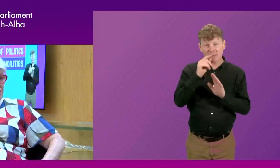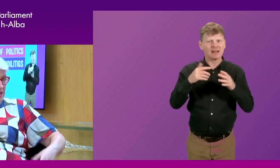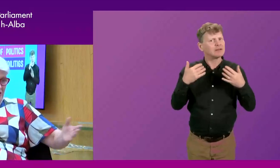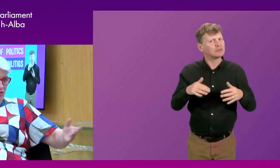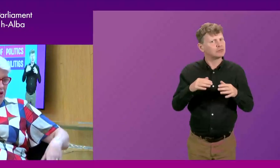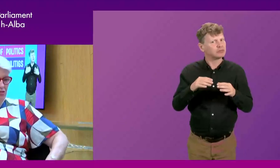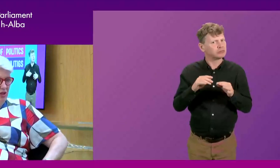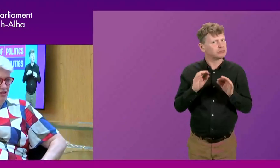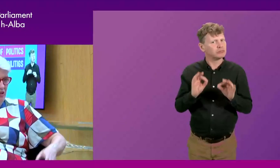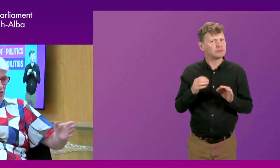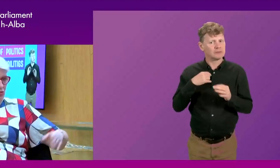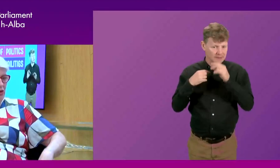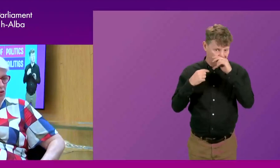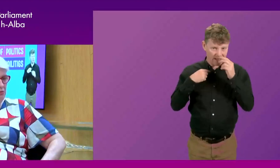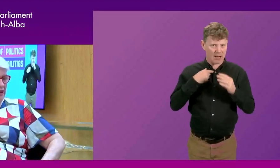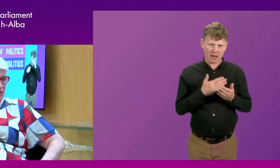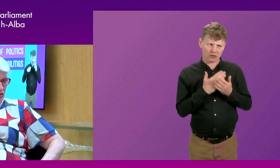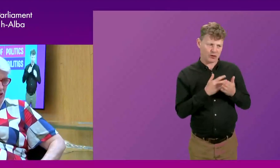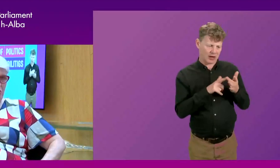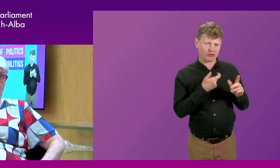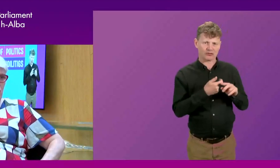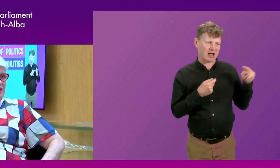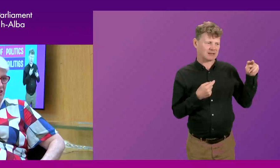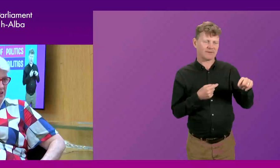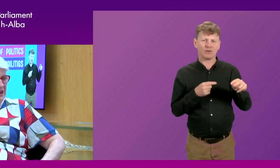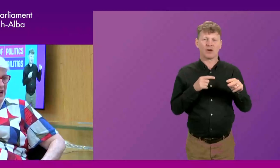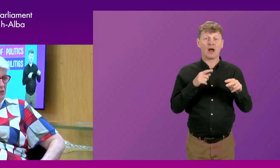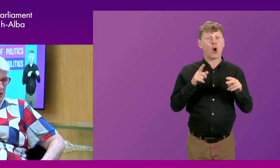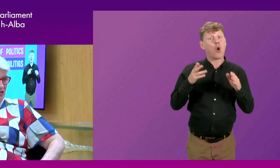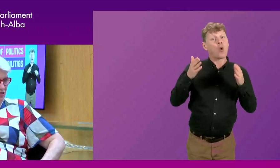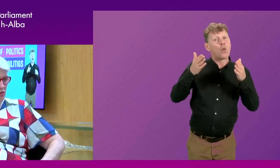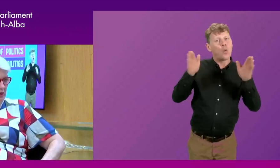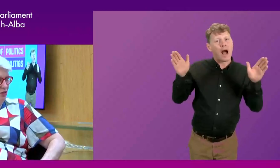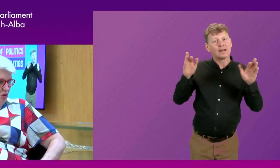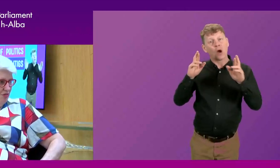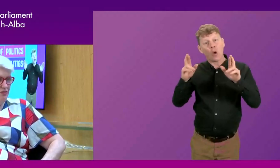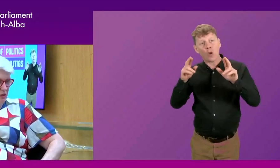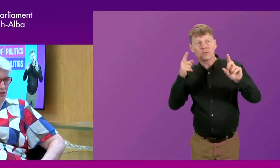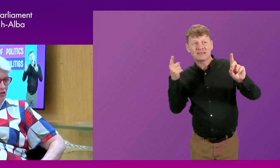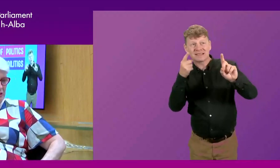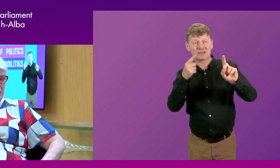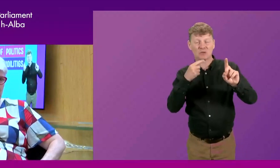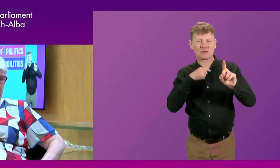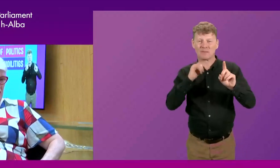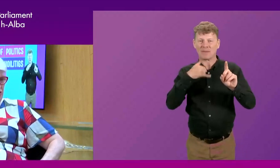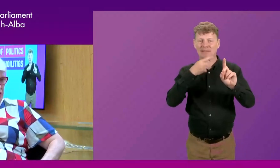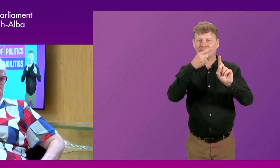As I say, you know, I would chair Jack's view, and we'll come back to it, no doubt, about the wider aspirations that we might not have lived up to. But I think on that one,